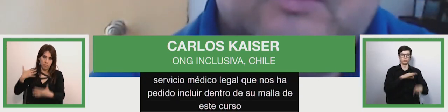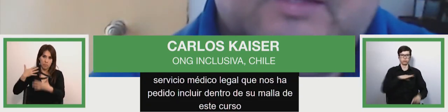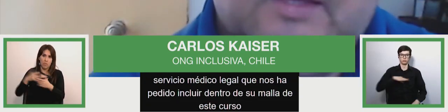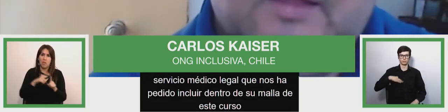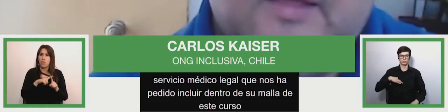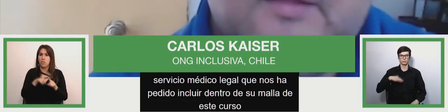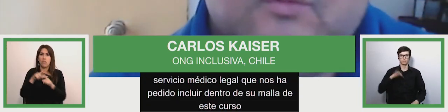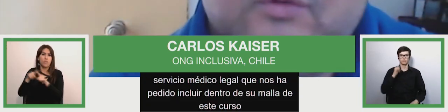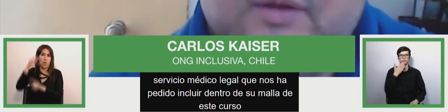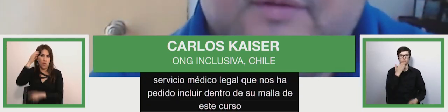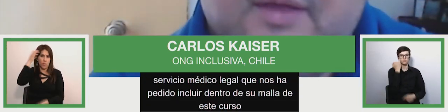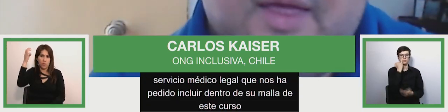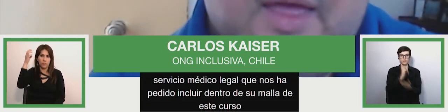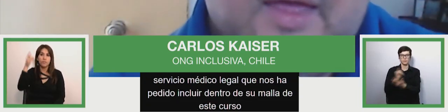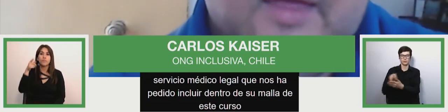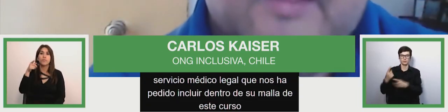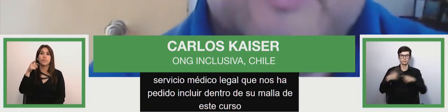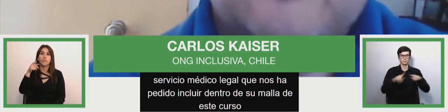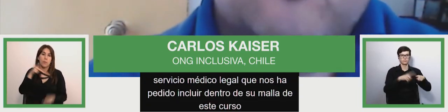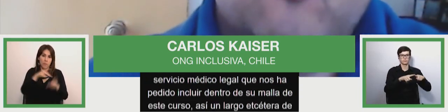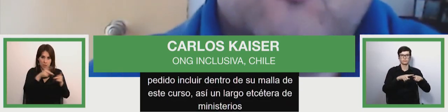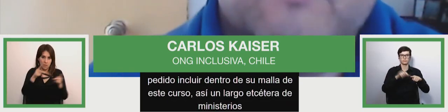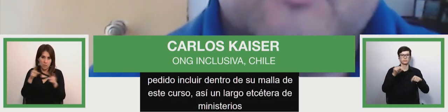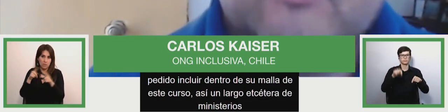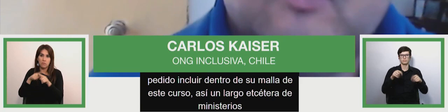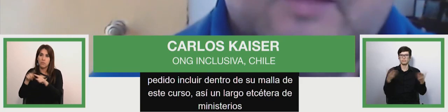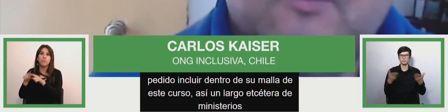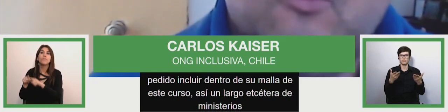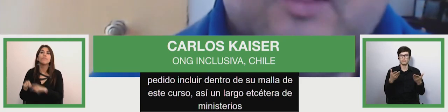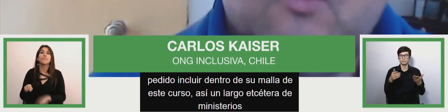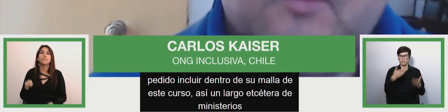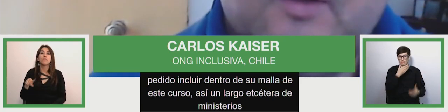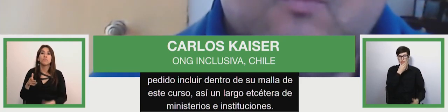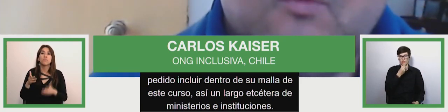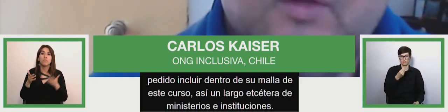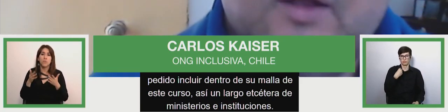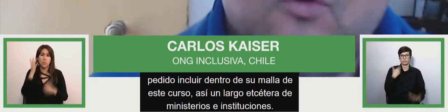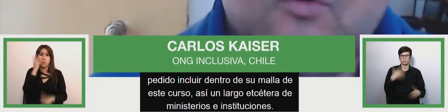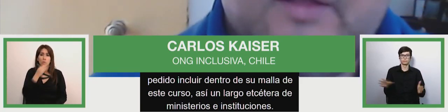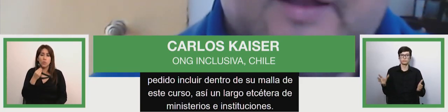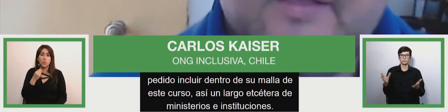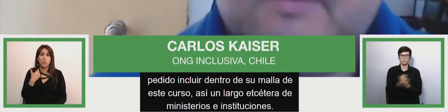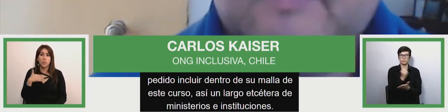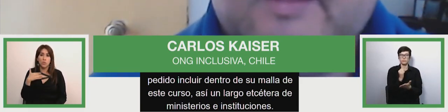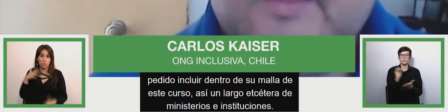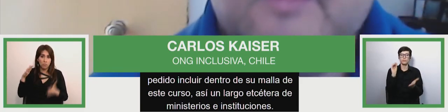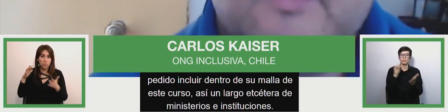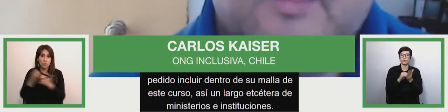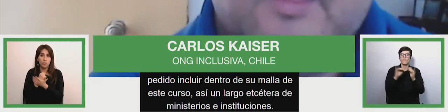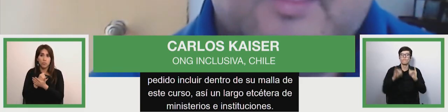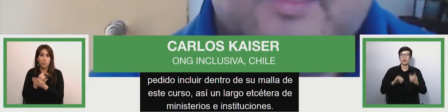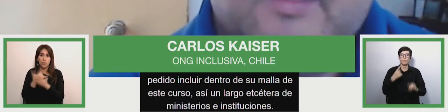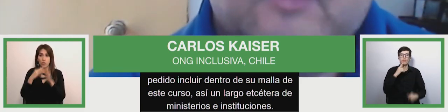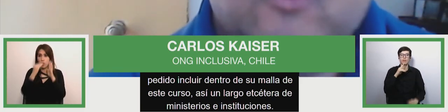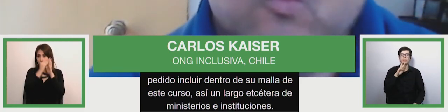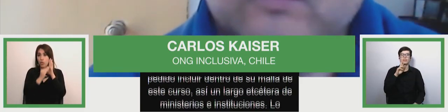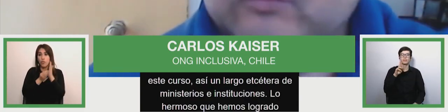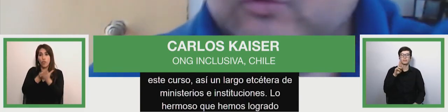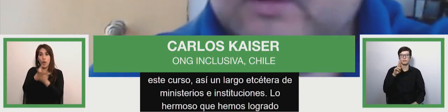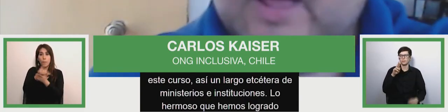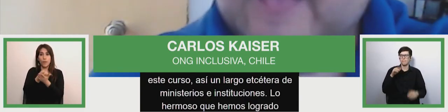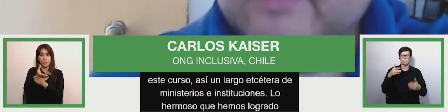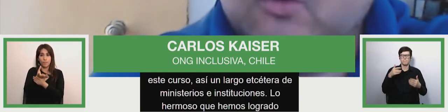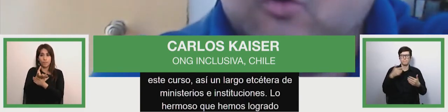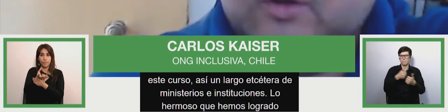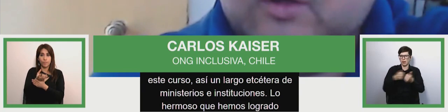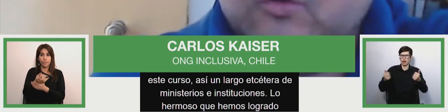where legal service will have and it's a long group of